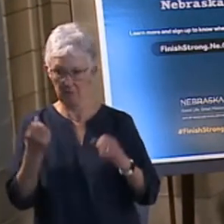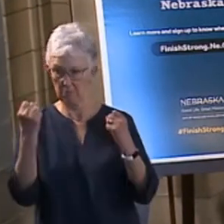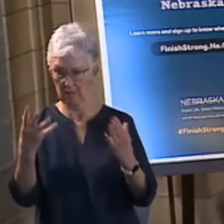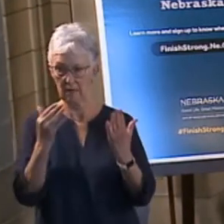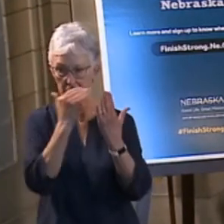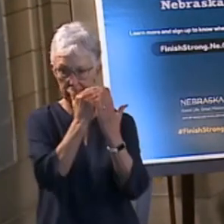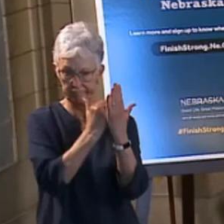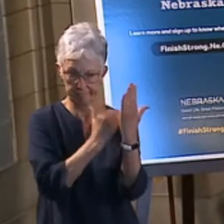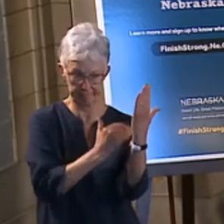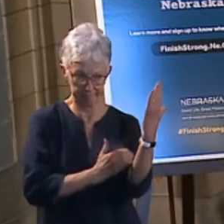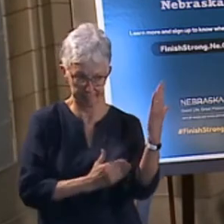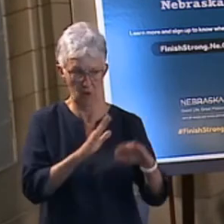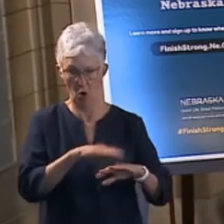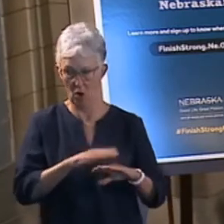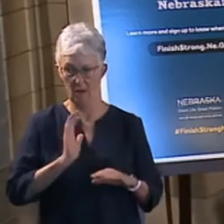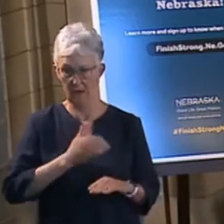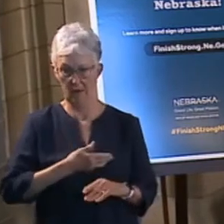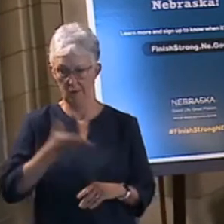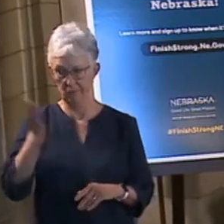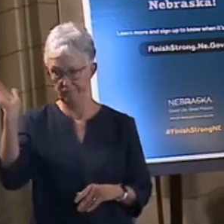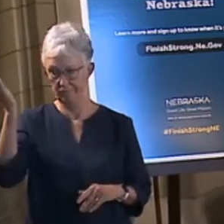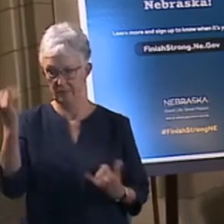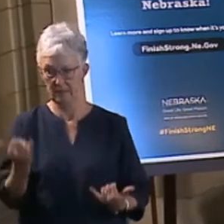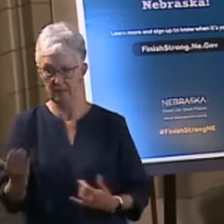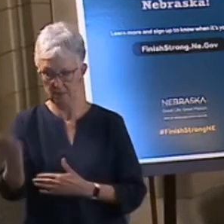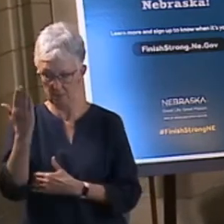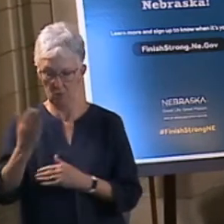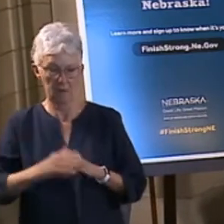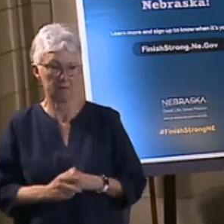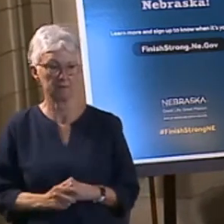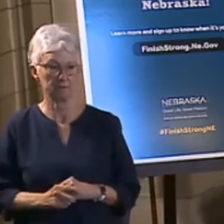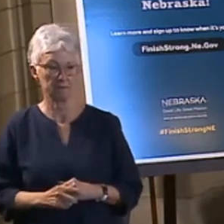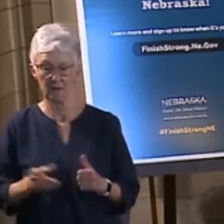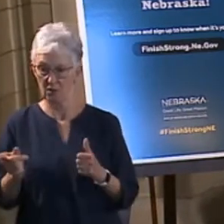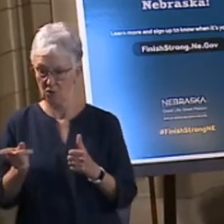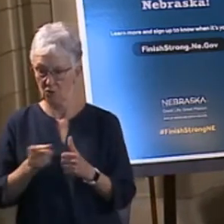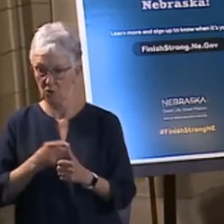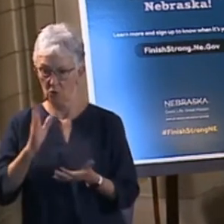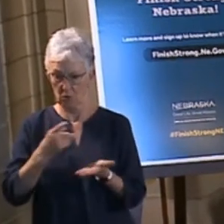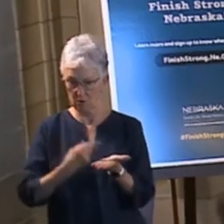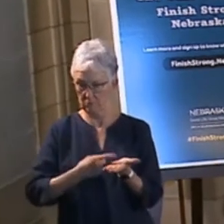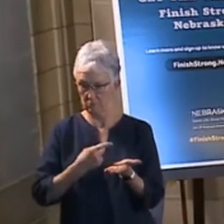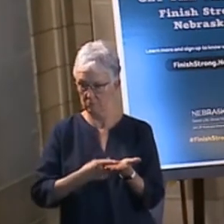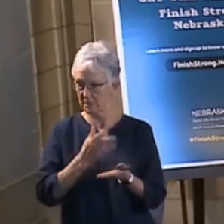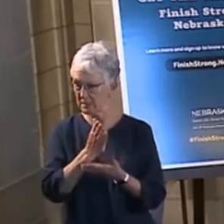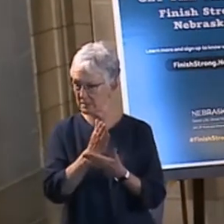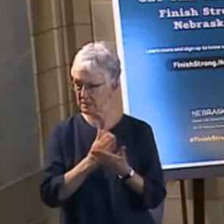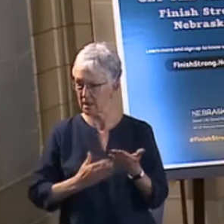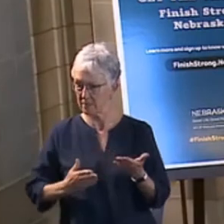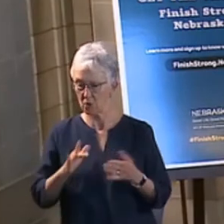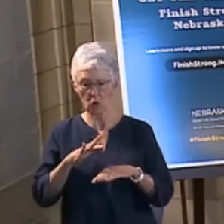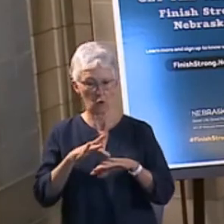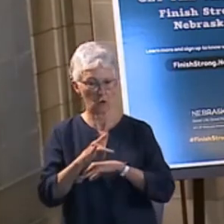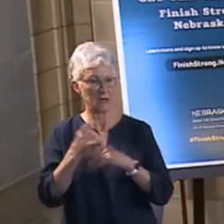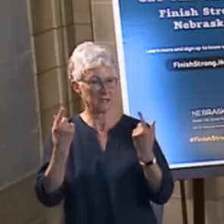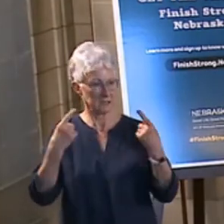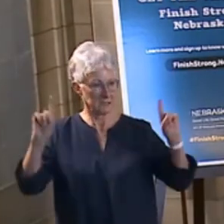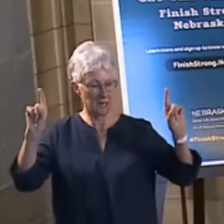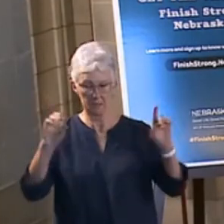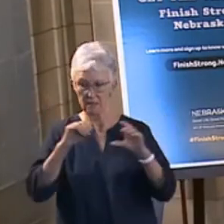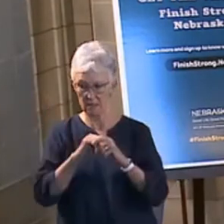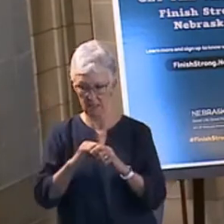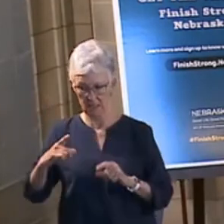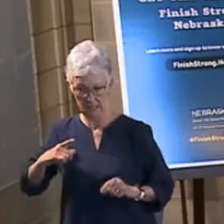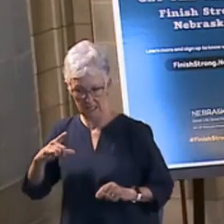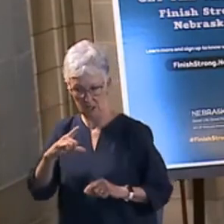so we're going to go ahead and just jump right in. First of all, we're going to be talking about some of the early successes in the legislative session with